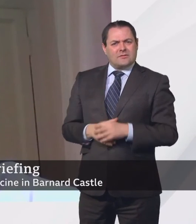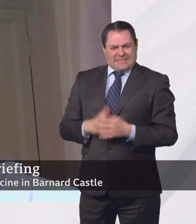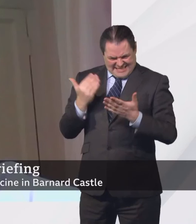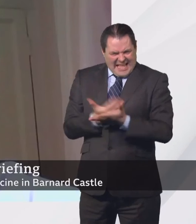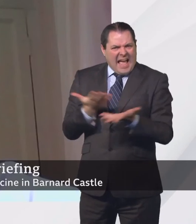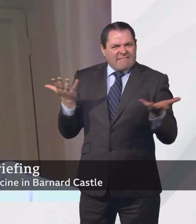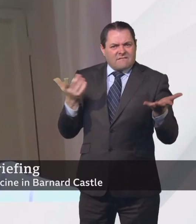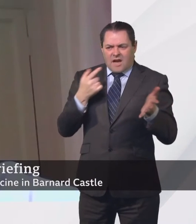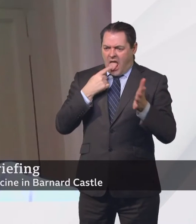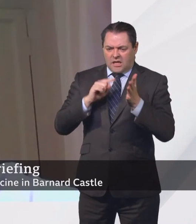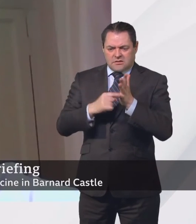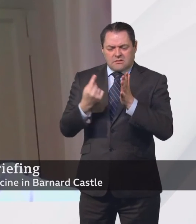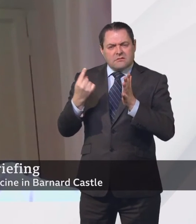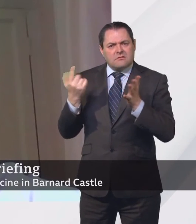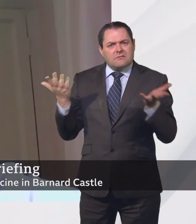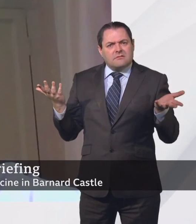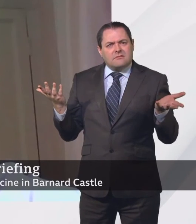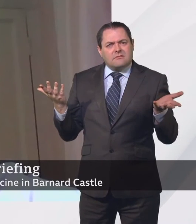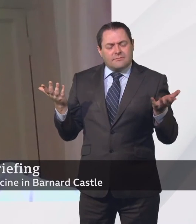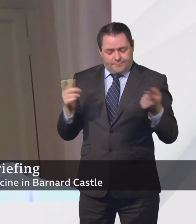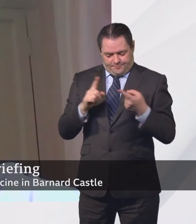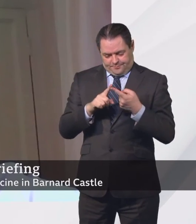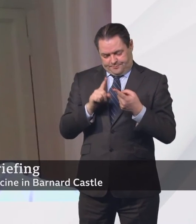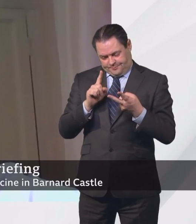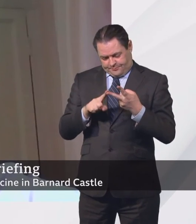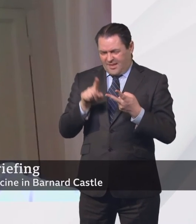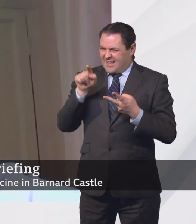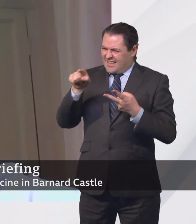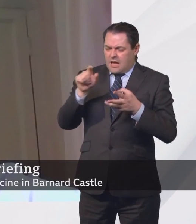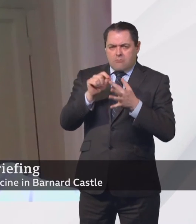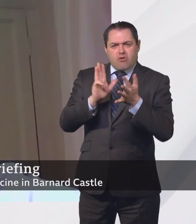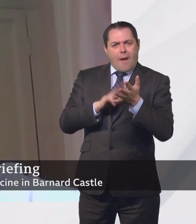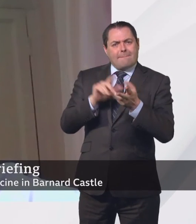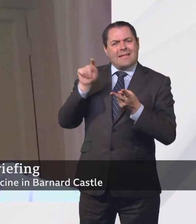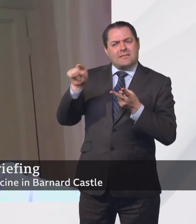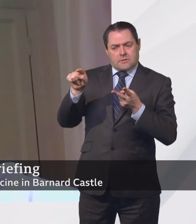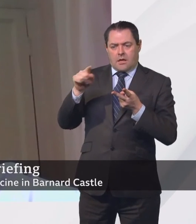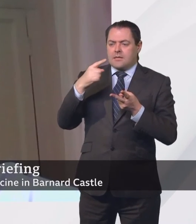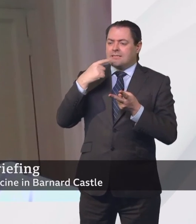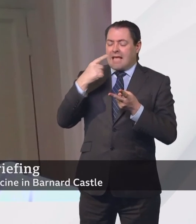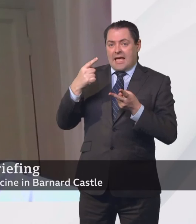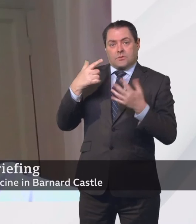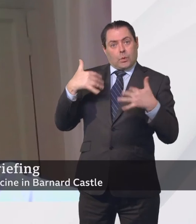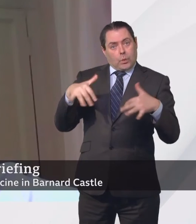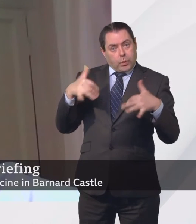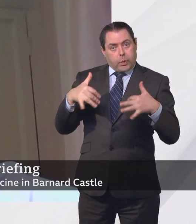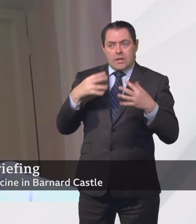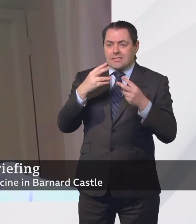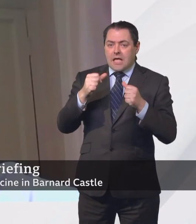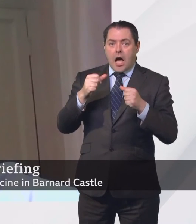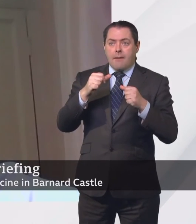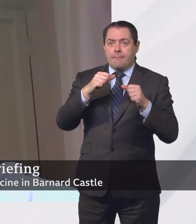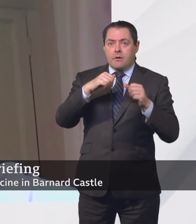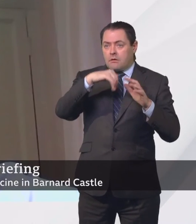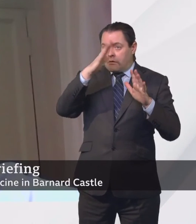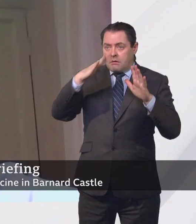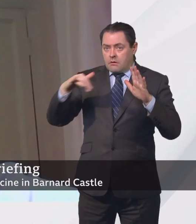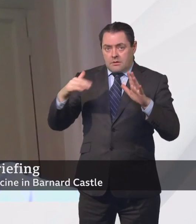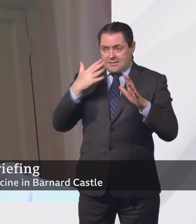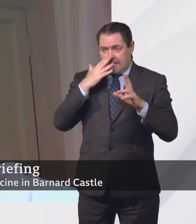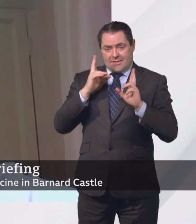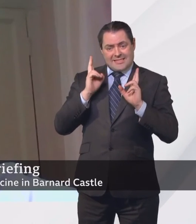future? And Prime Minister, you mentioned the encouraging signs on some of the graphs. The death rate now